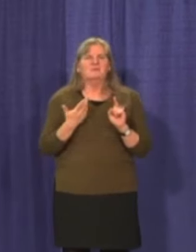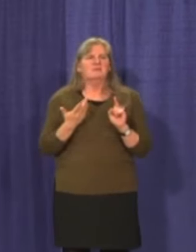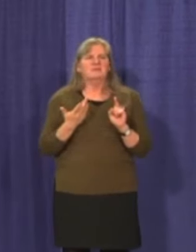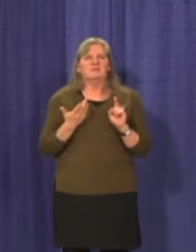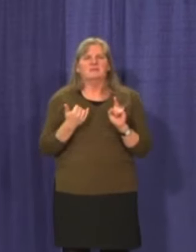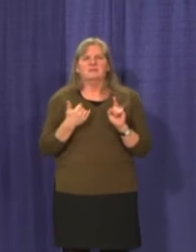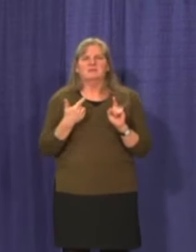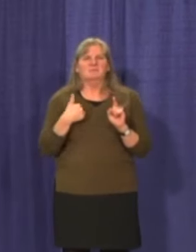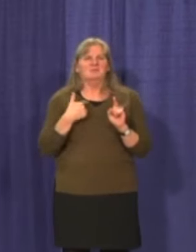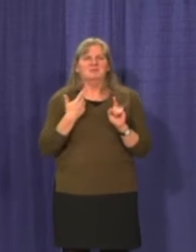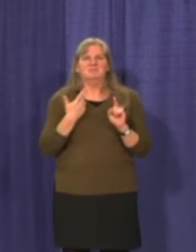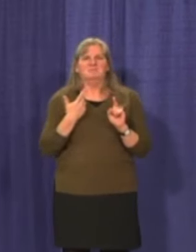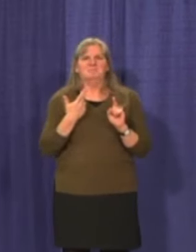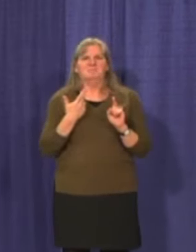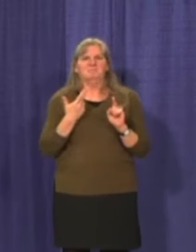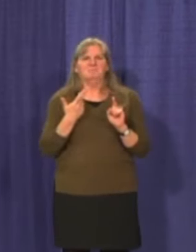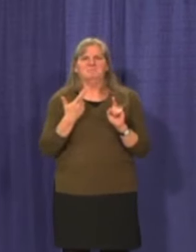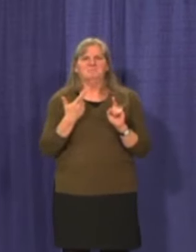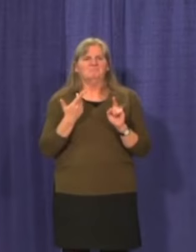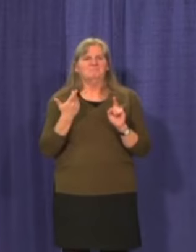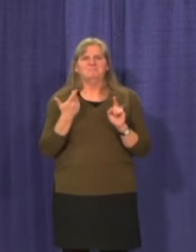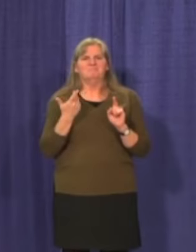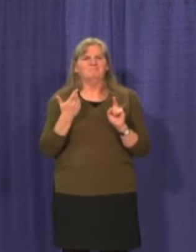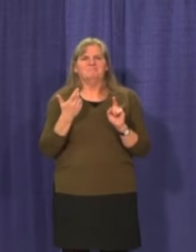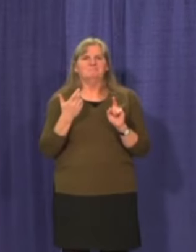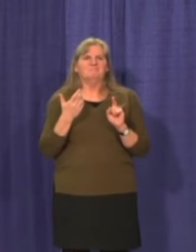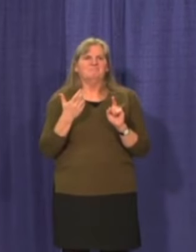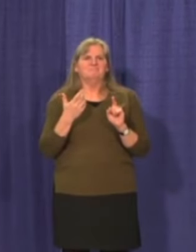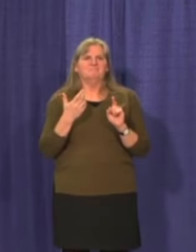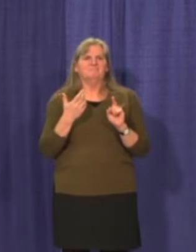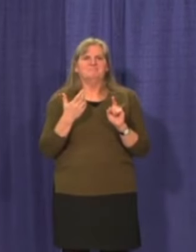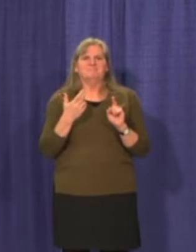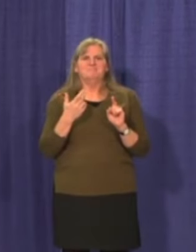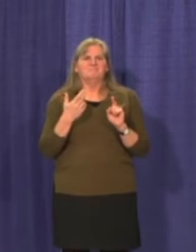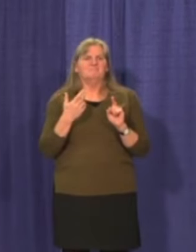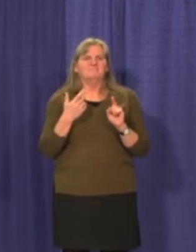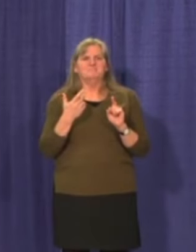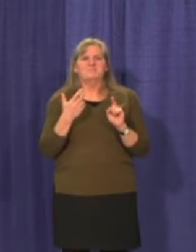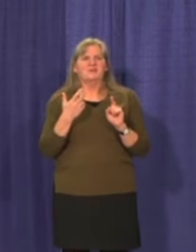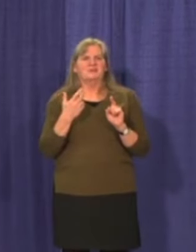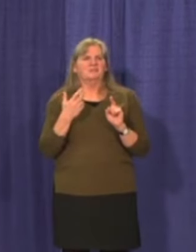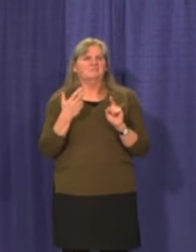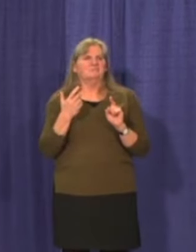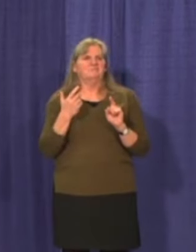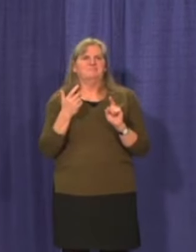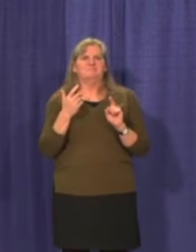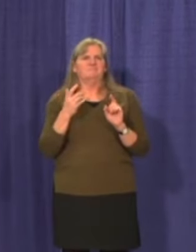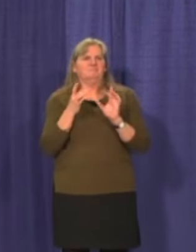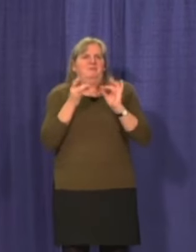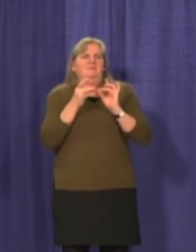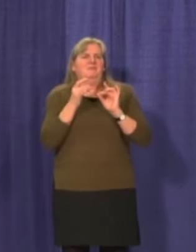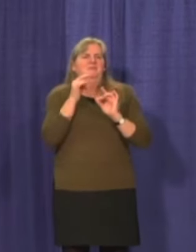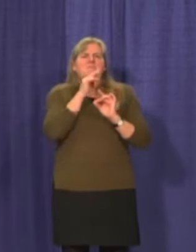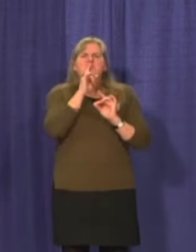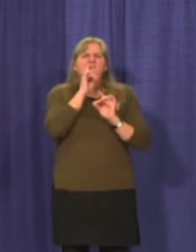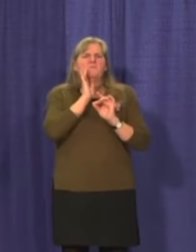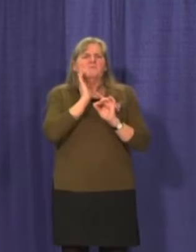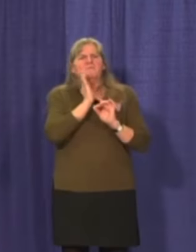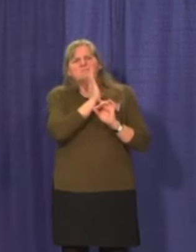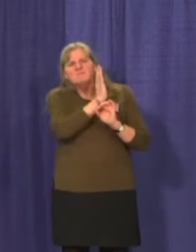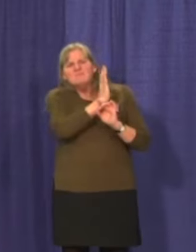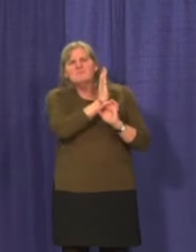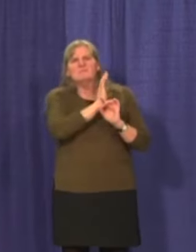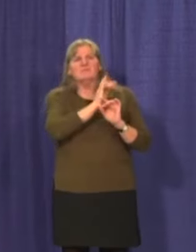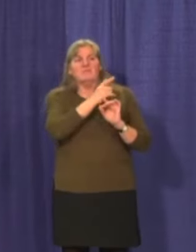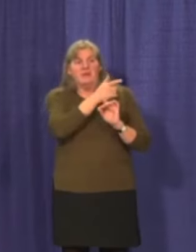them. I, personally, uh, or, or any of our, our team, uh, and I'm unaware whether they have